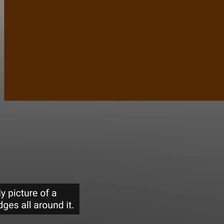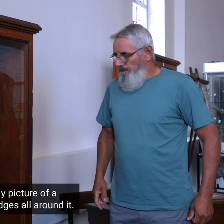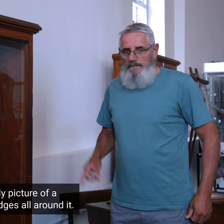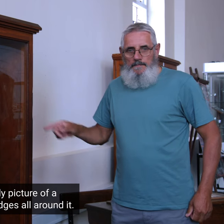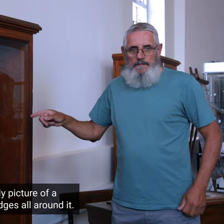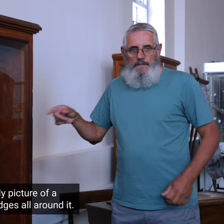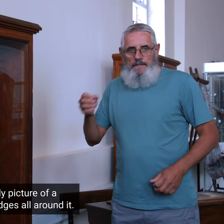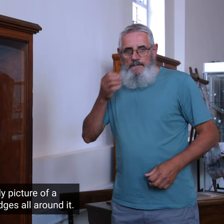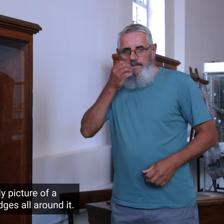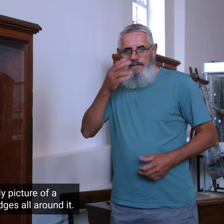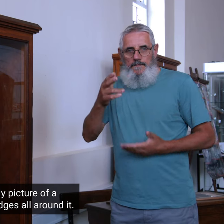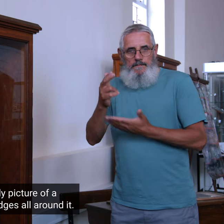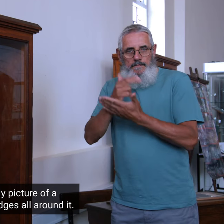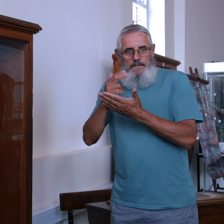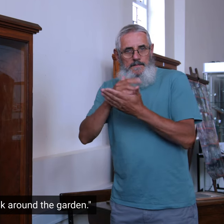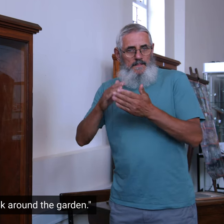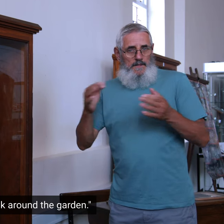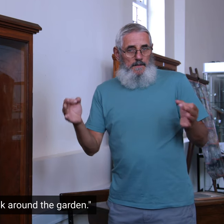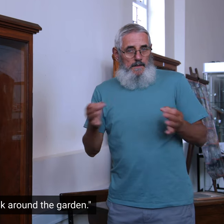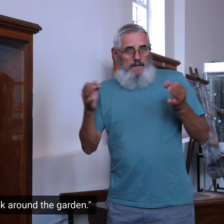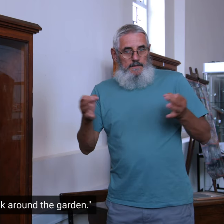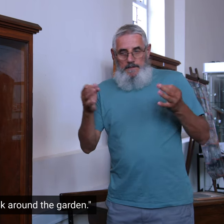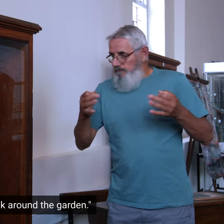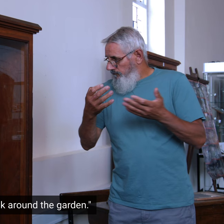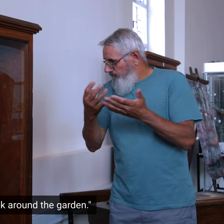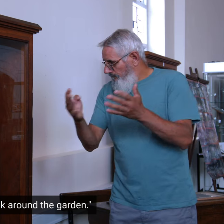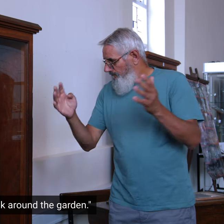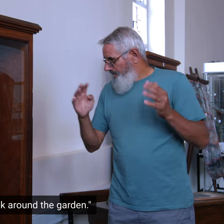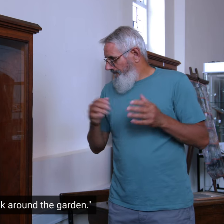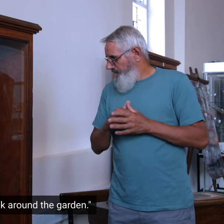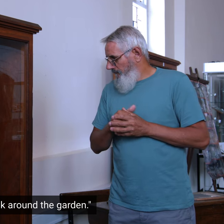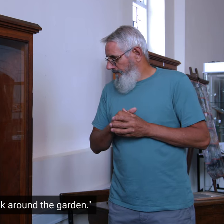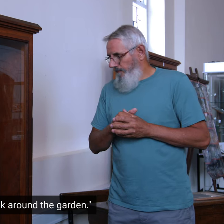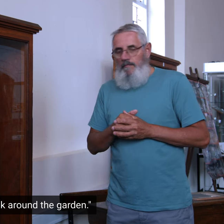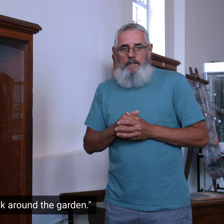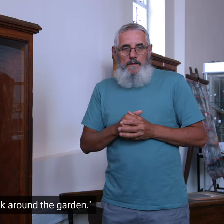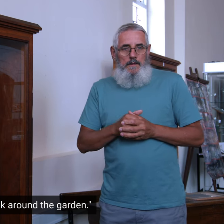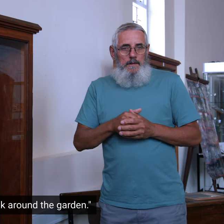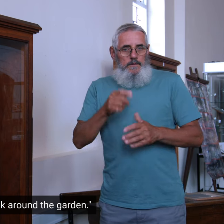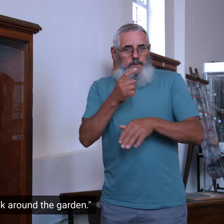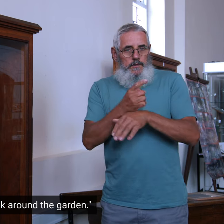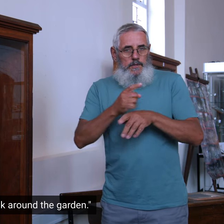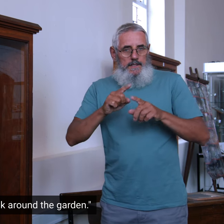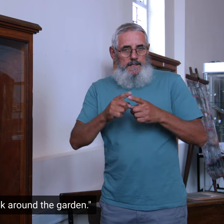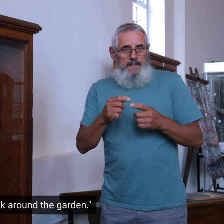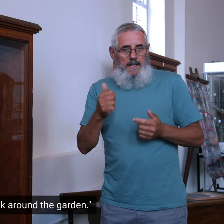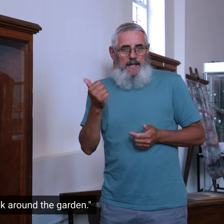Then a lovely picture of a garden with hedges all round it. There is a nice walk